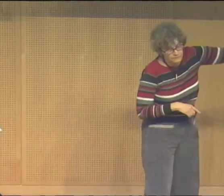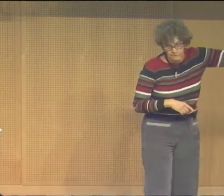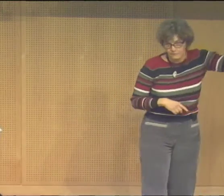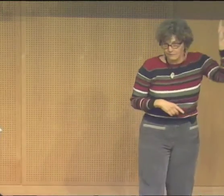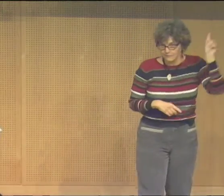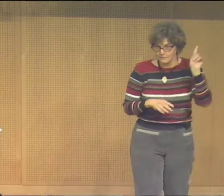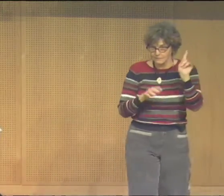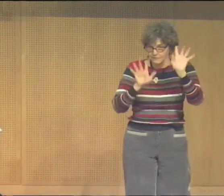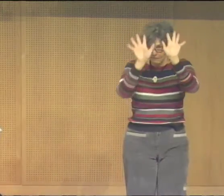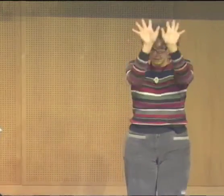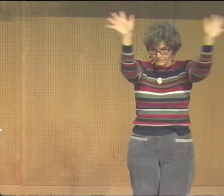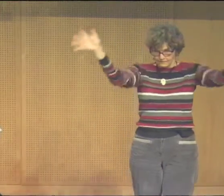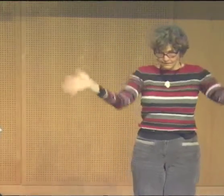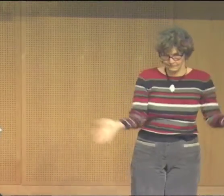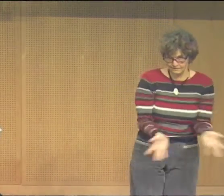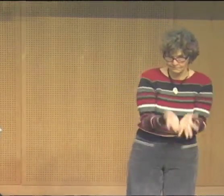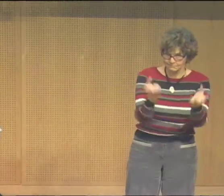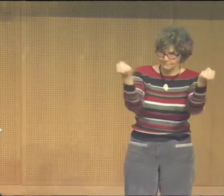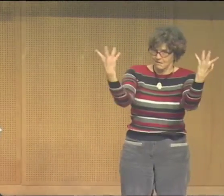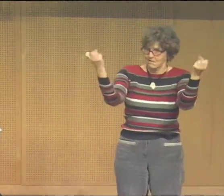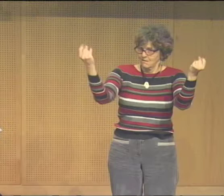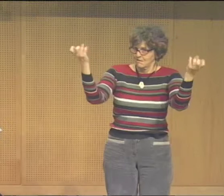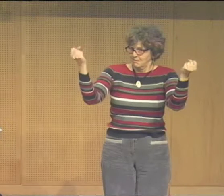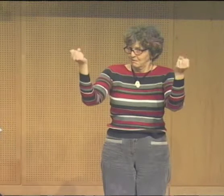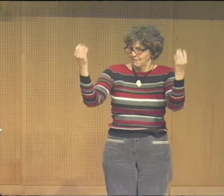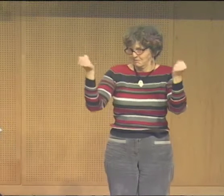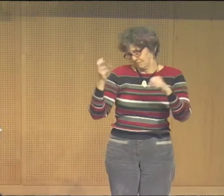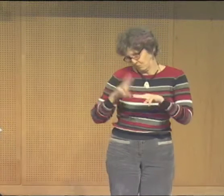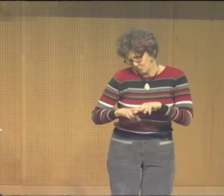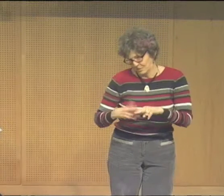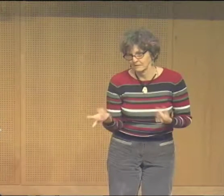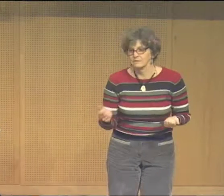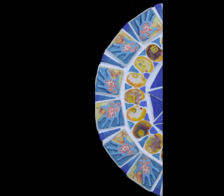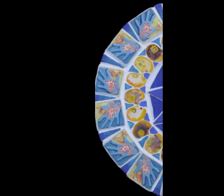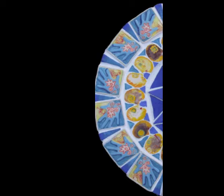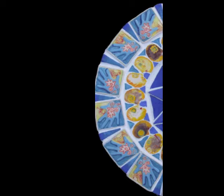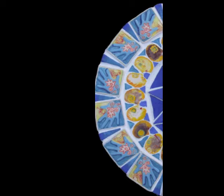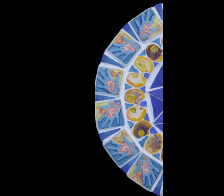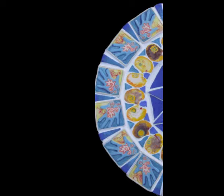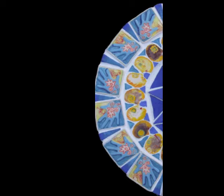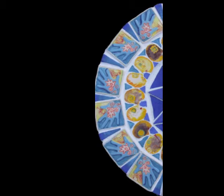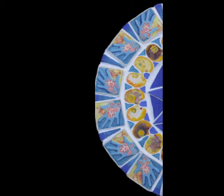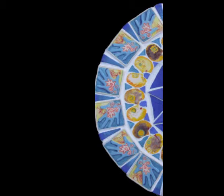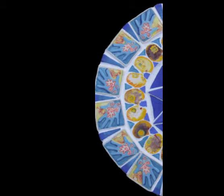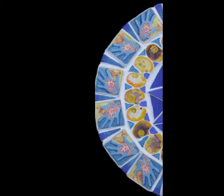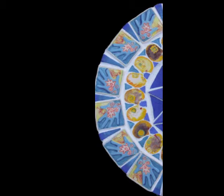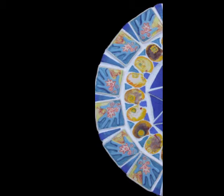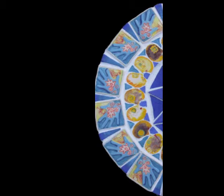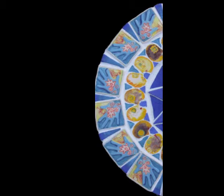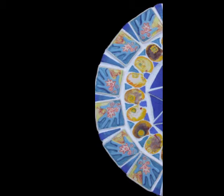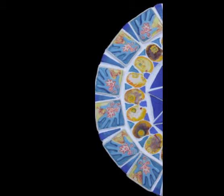can see the surrounding images are all images related to hands and